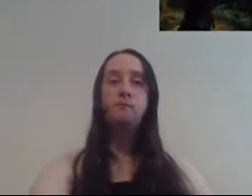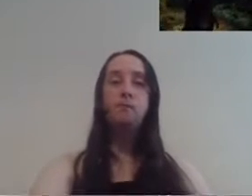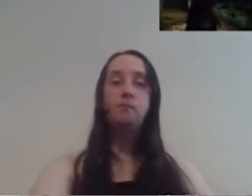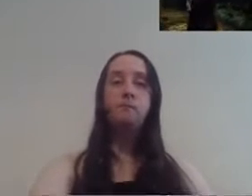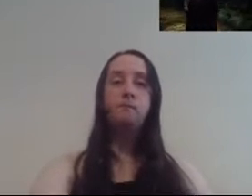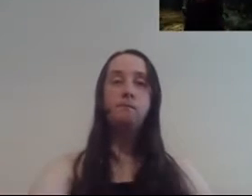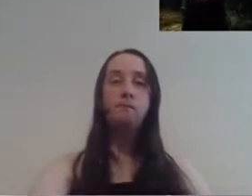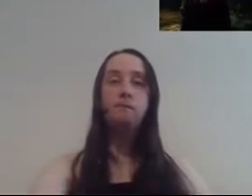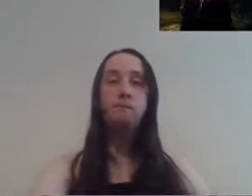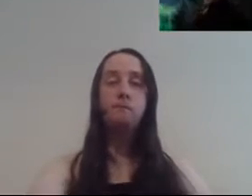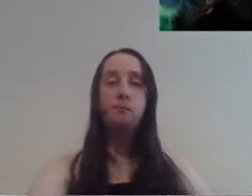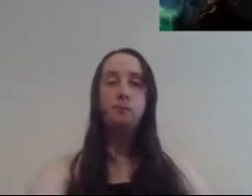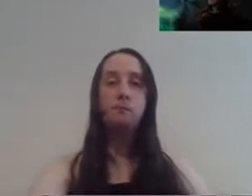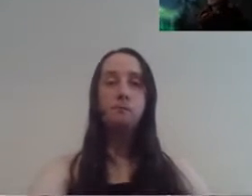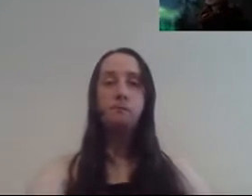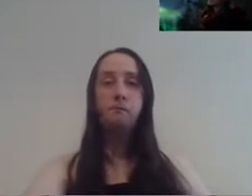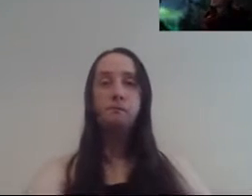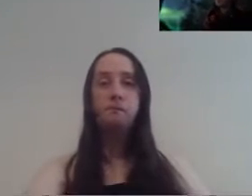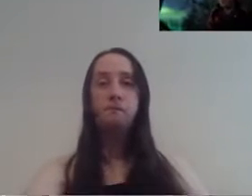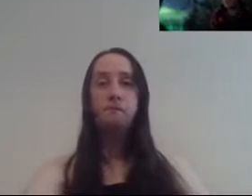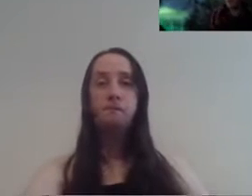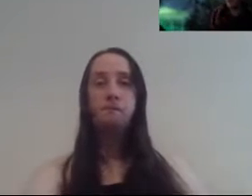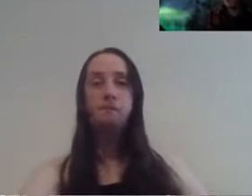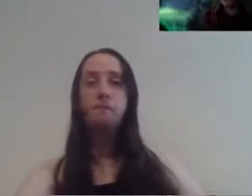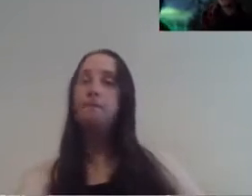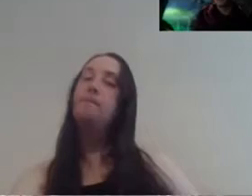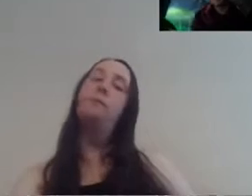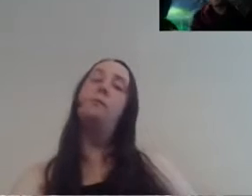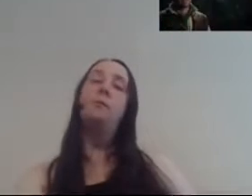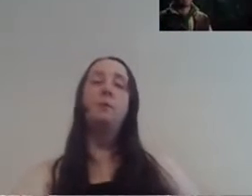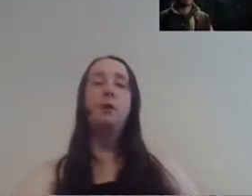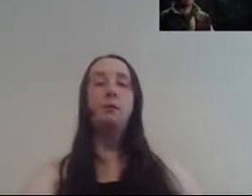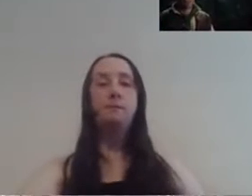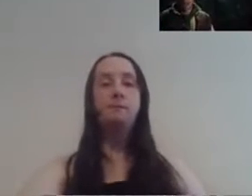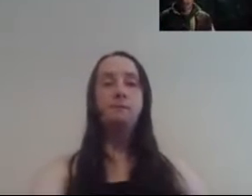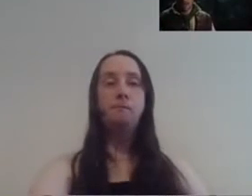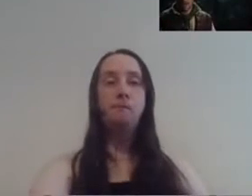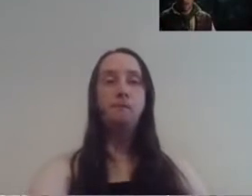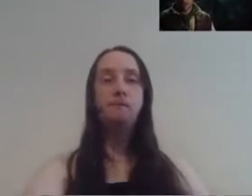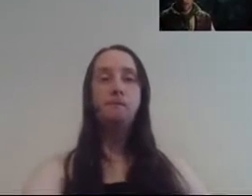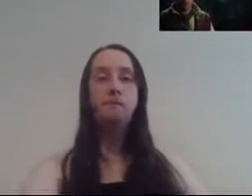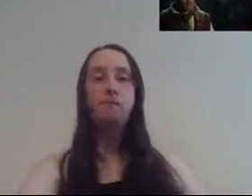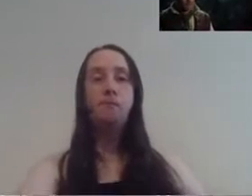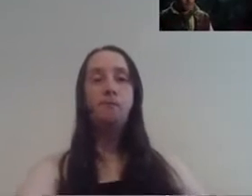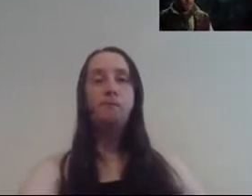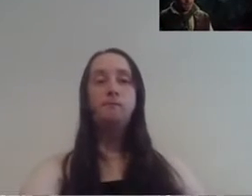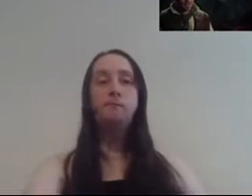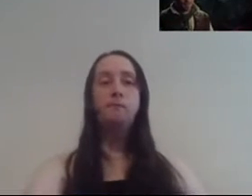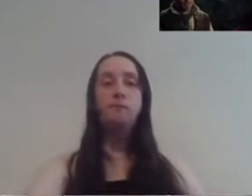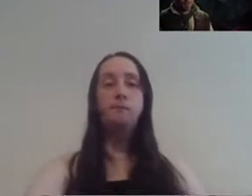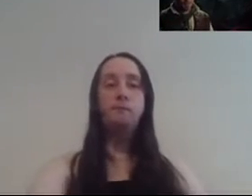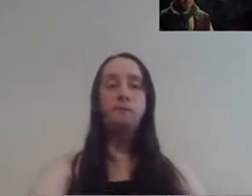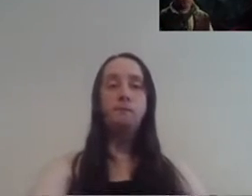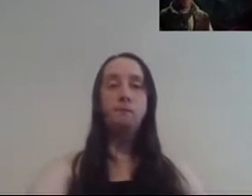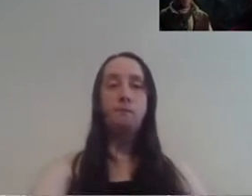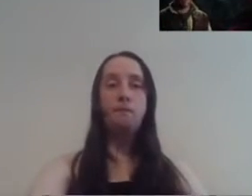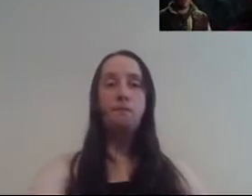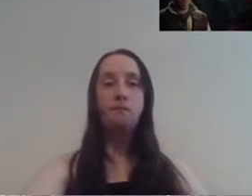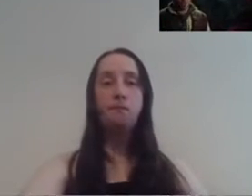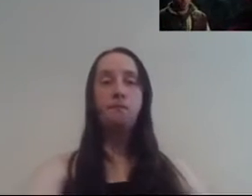are you mad that's the right good way to end up dead that well that's a risk I'm gonna have to take I've been offered a fortune